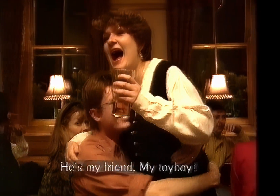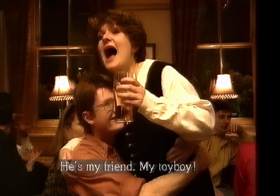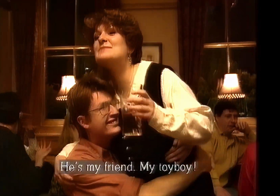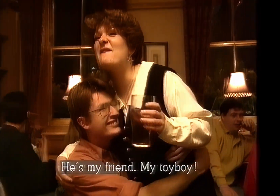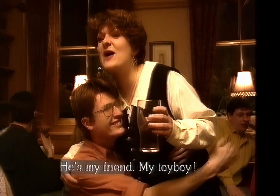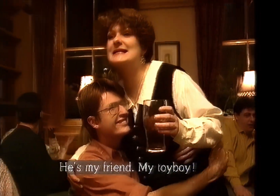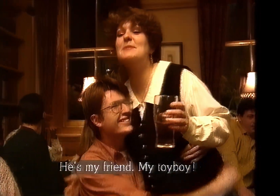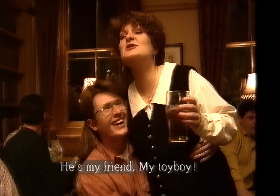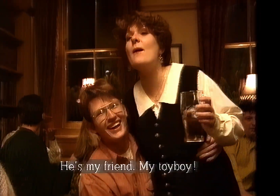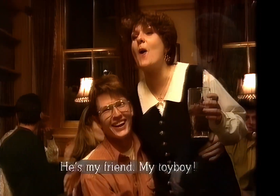My friend, my toy boy.